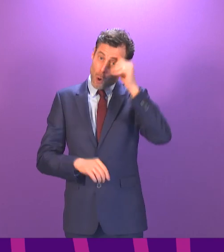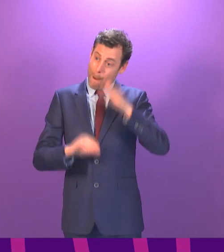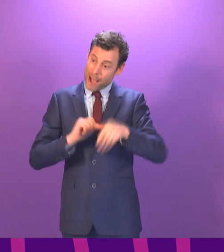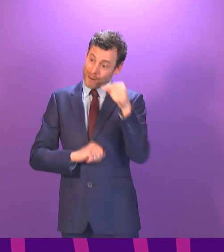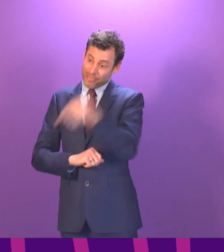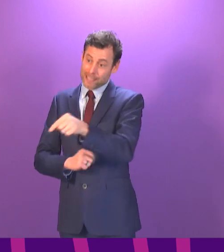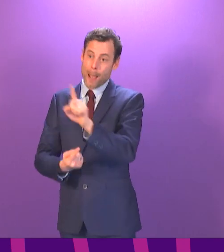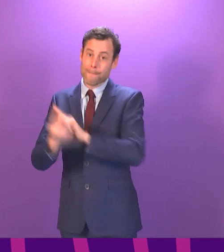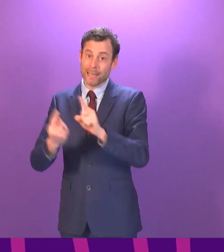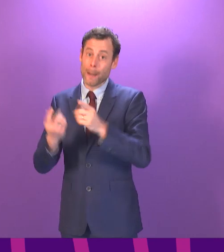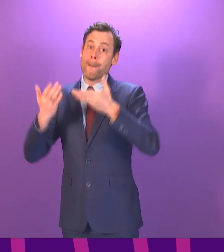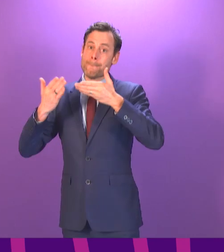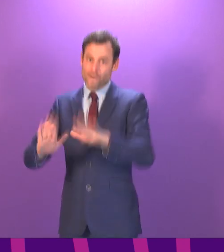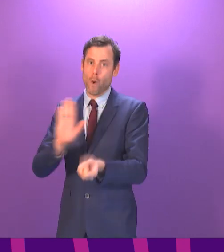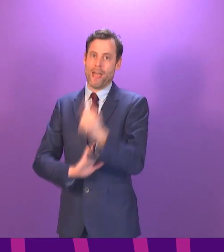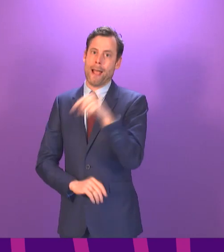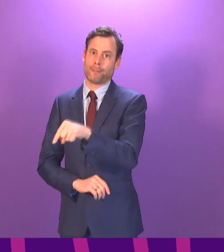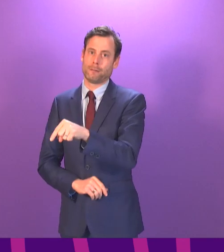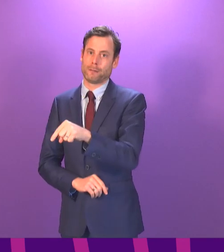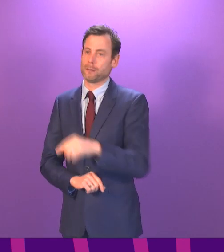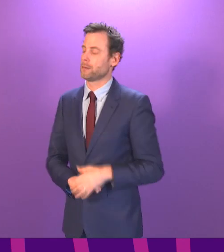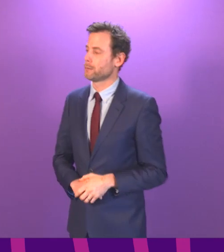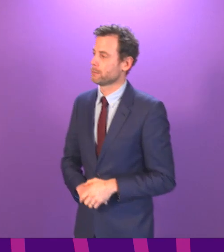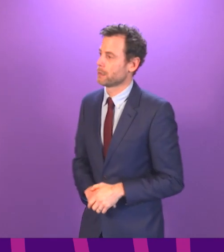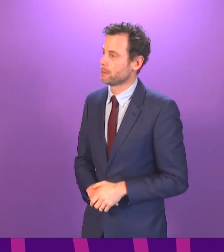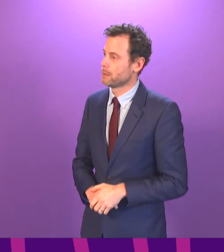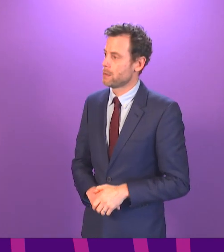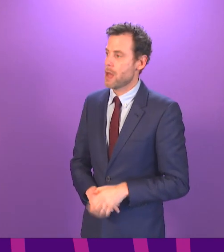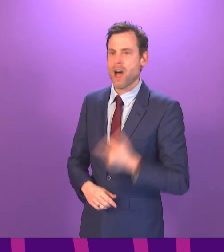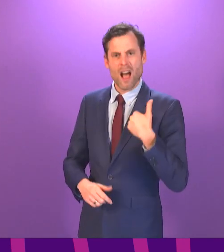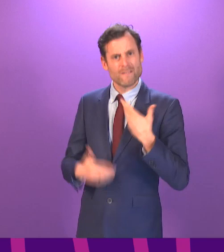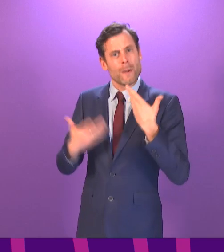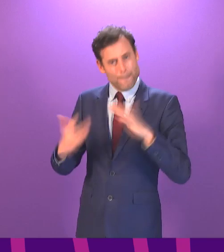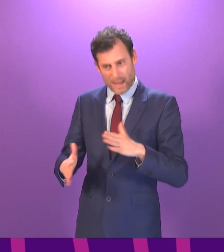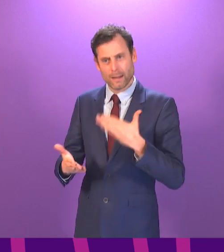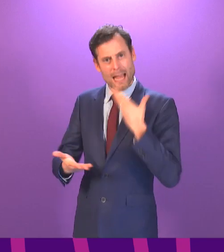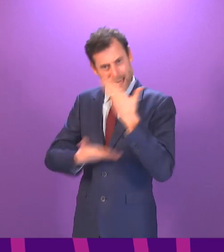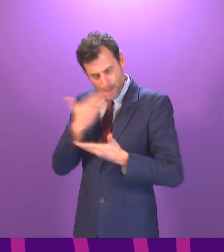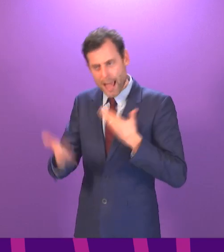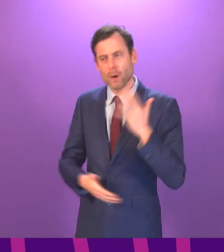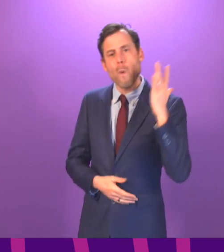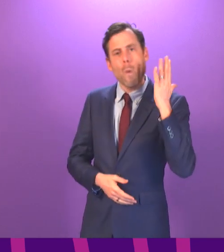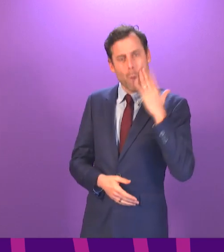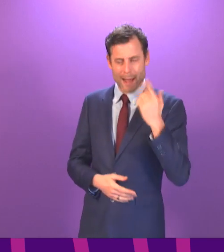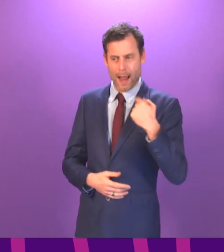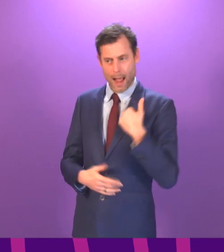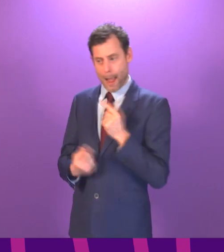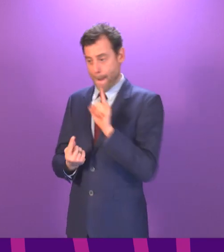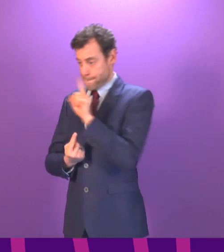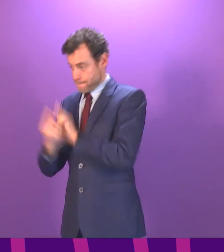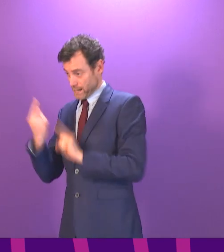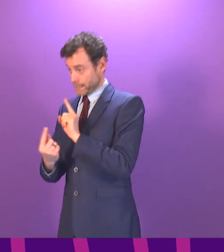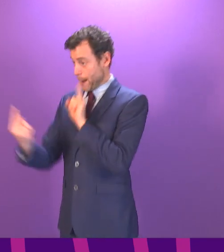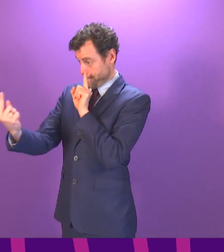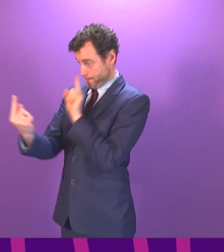they happened? First minister. I have set out an account of the dates on which I spoke to Alex Salmond in person